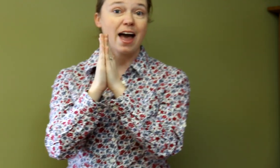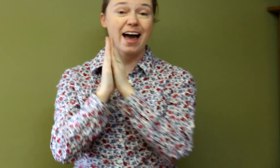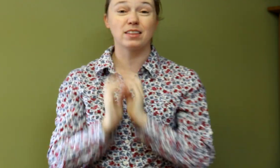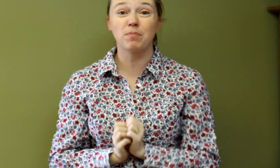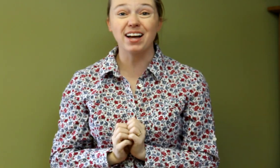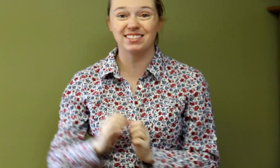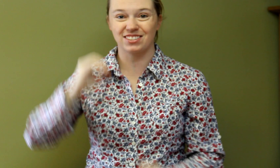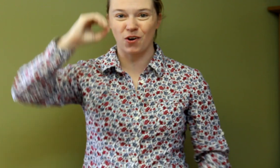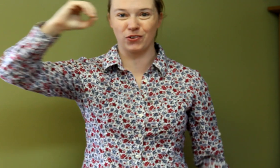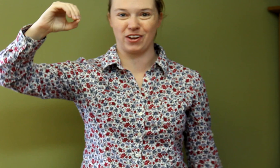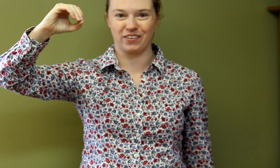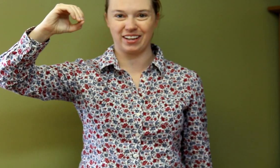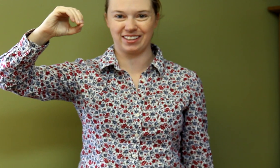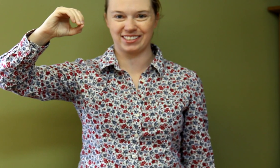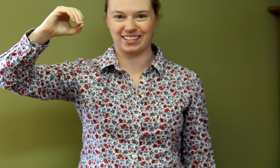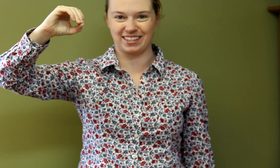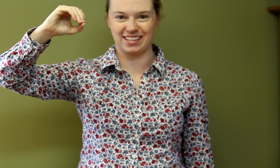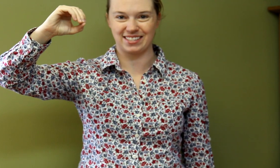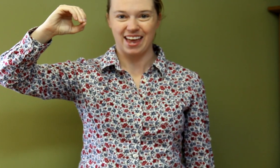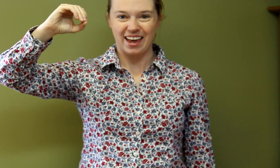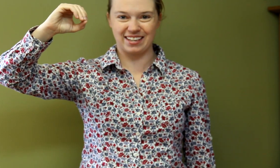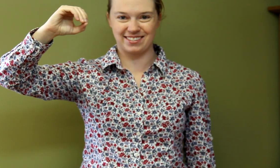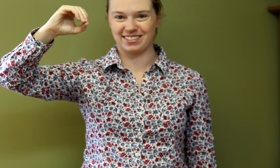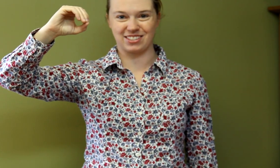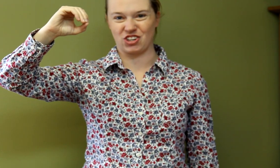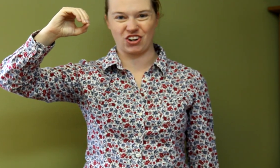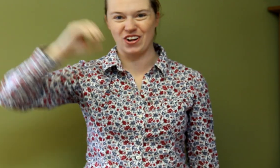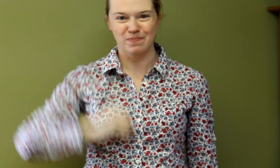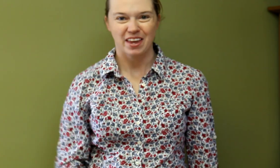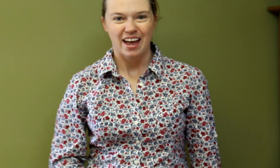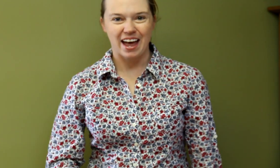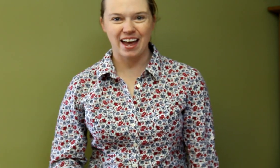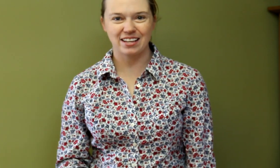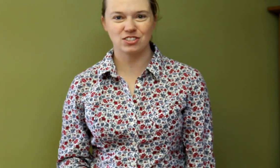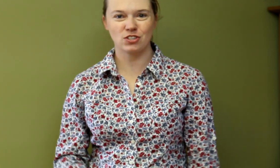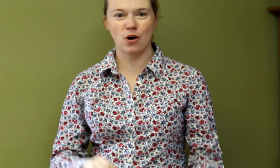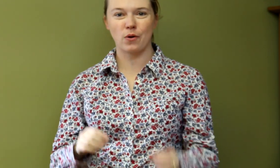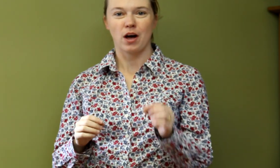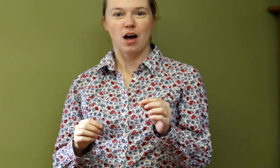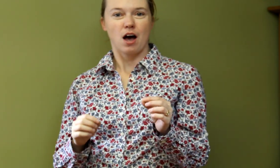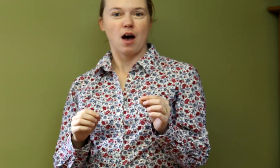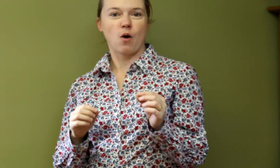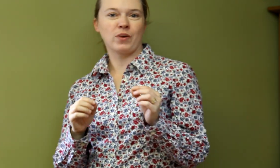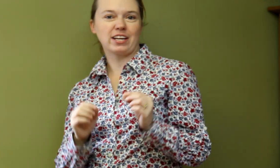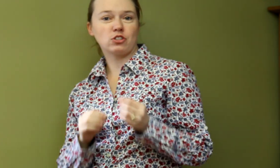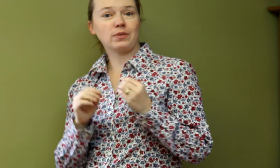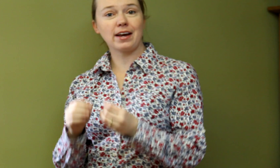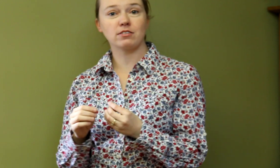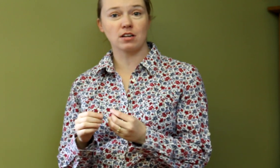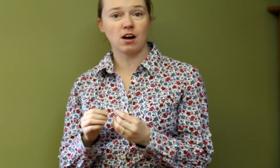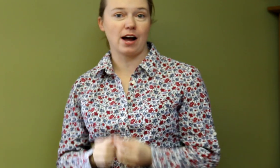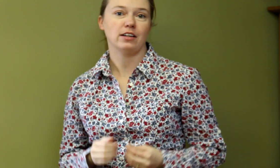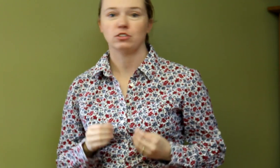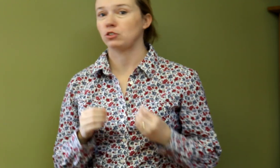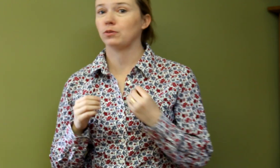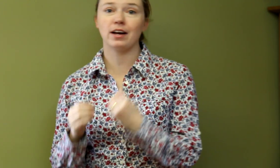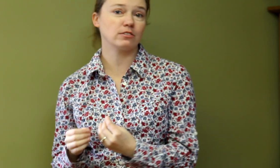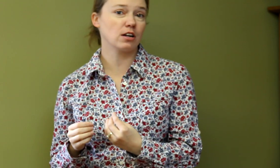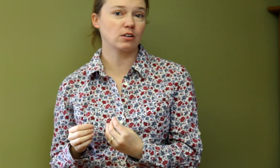And the buns is a whole note. It looks like this. It's just a circle. And so we get two counts on hot, two counts on